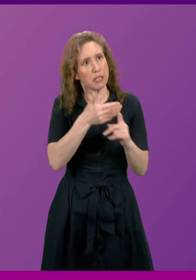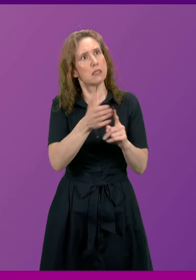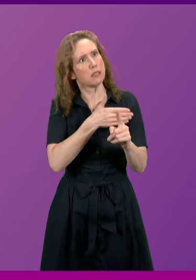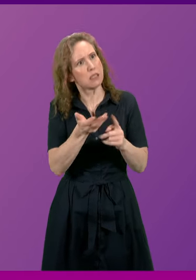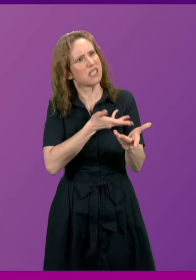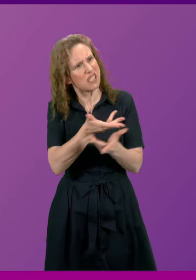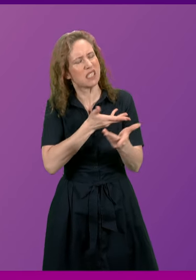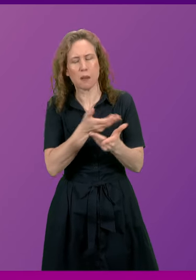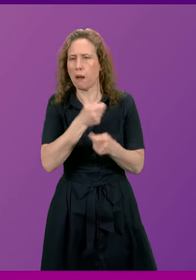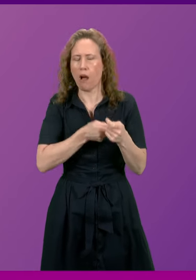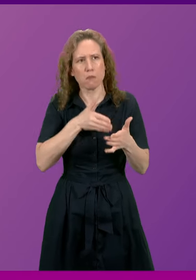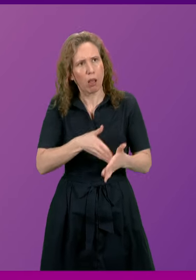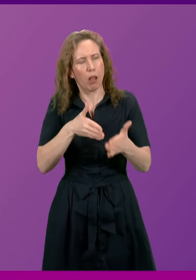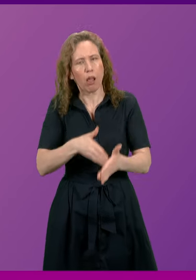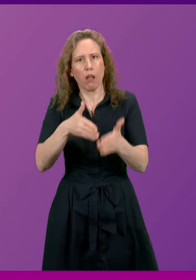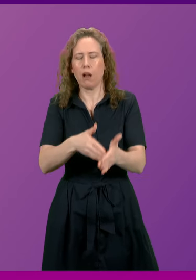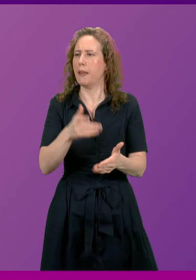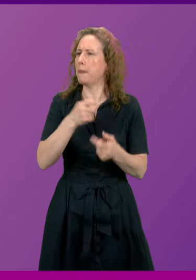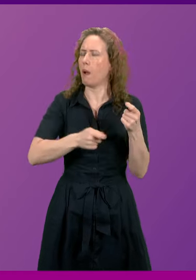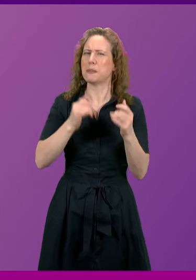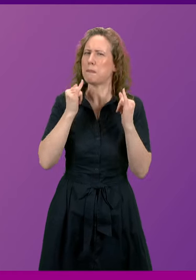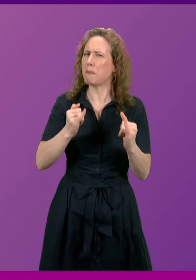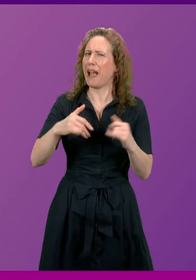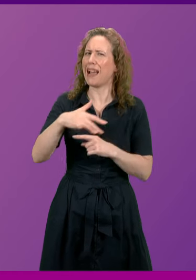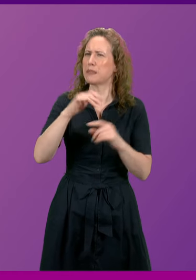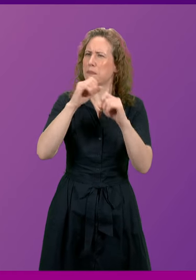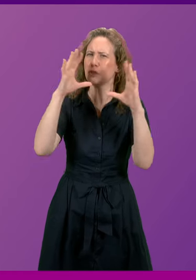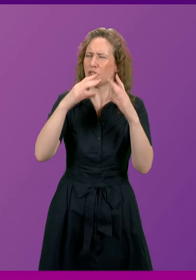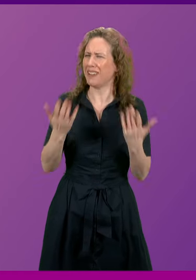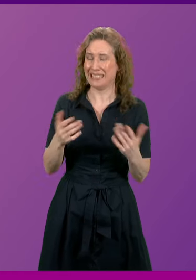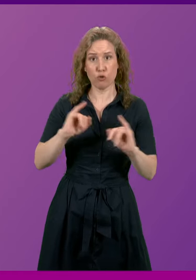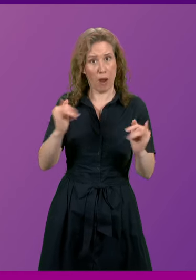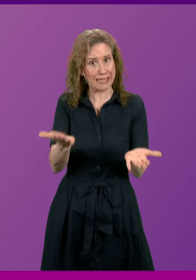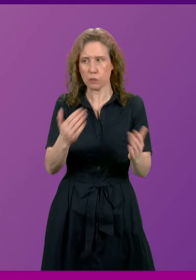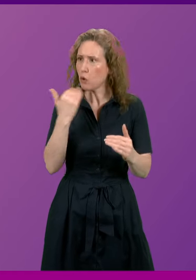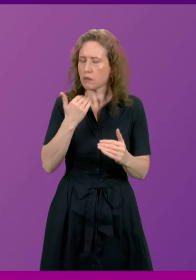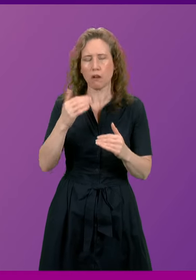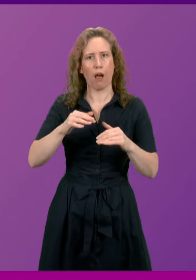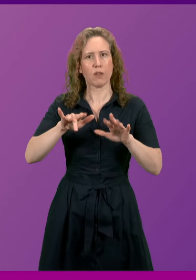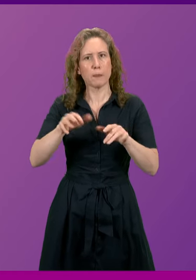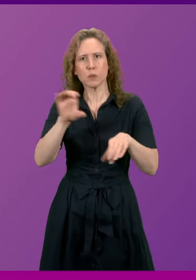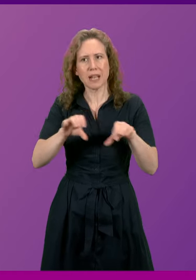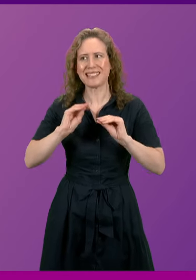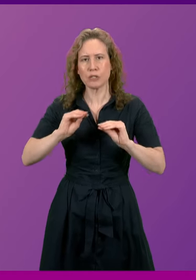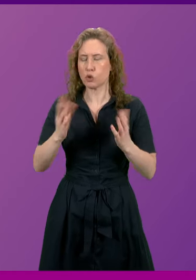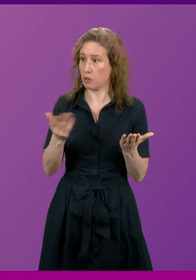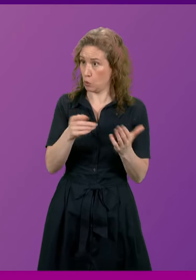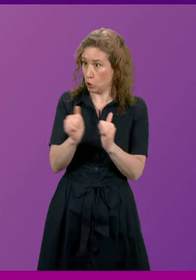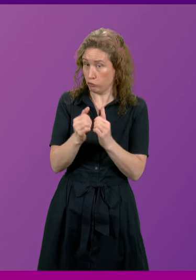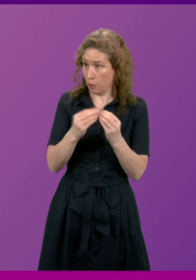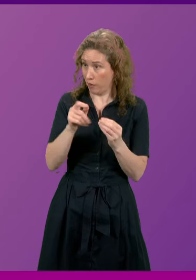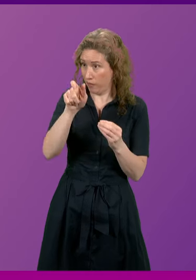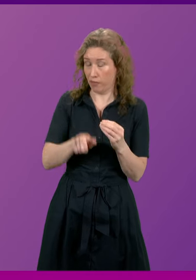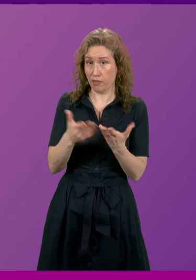to a bad static picture and to me it sounds like a crisis. Does the First Minister agree with Scottish Government's Chief Entrepreneur?